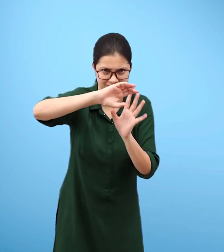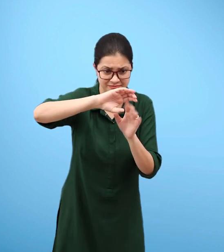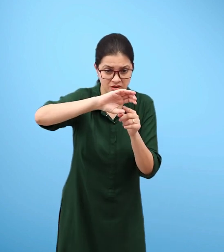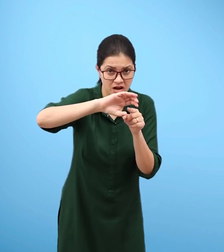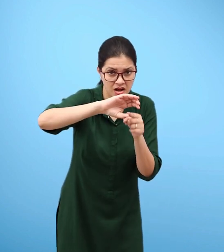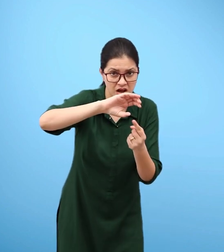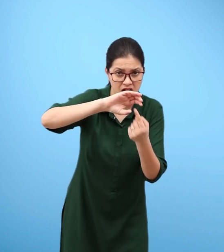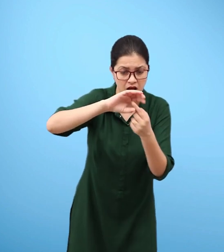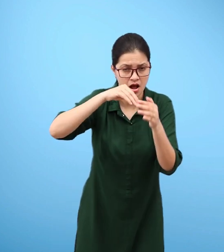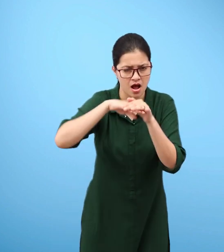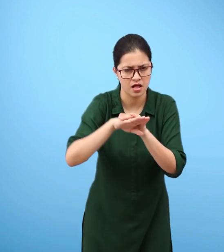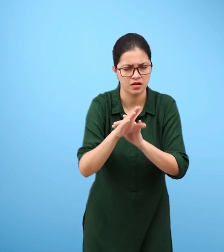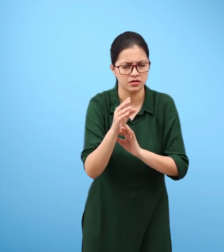is limited. It